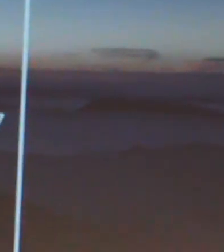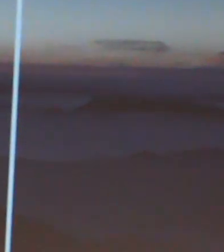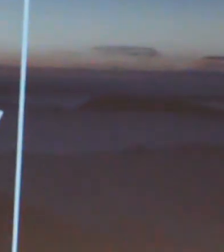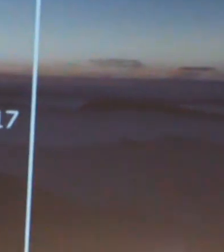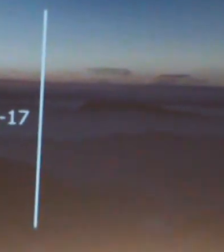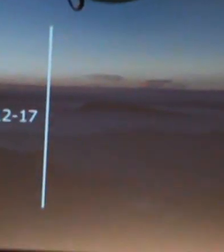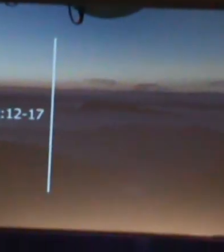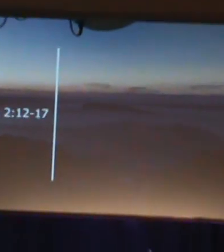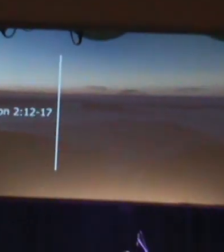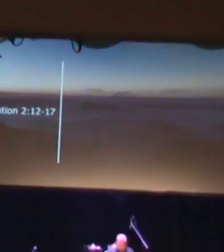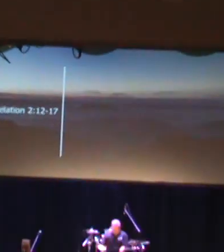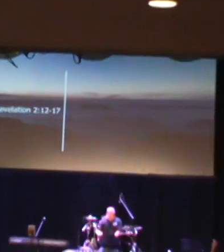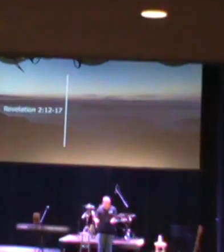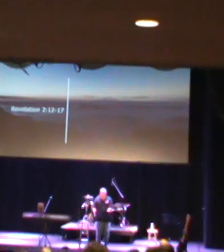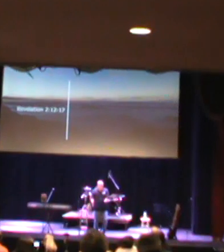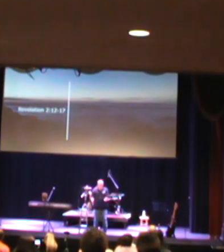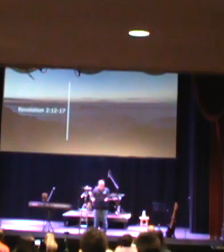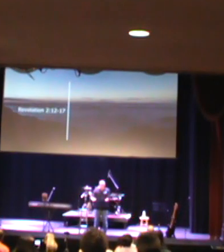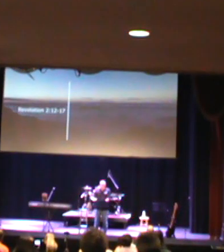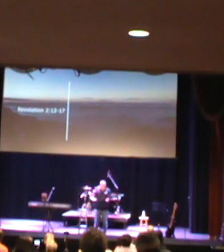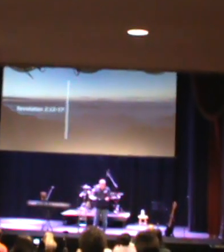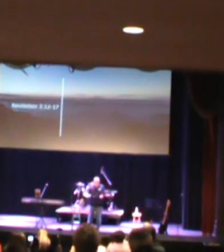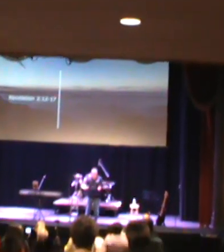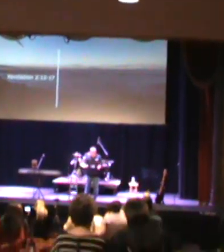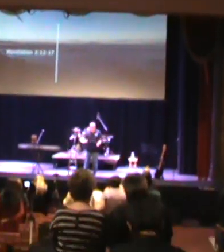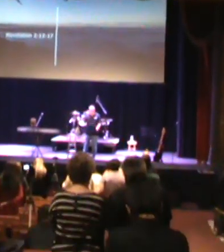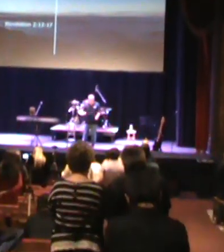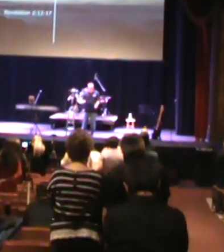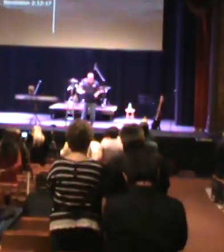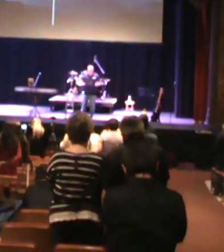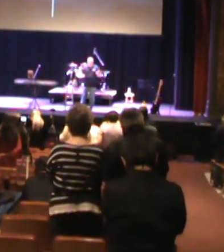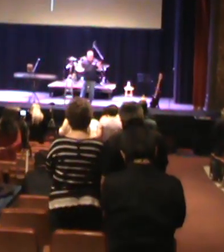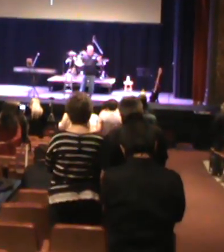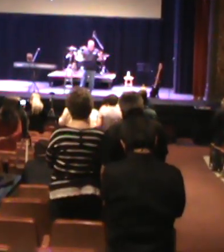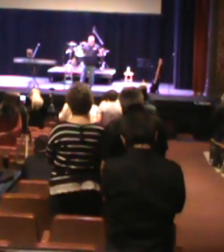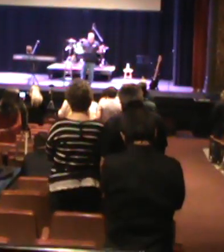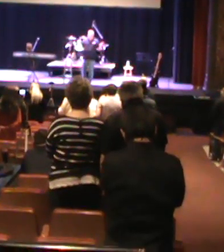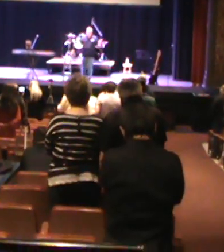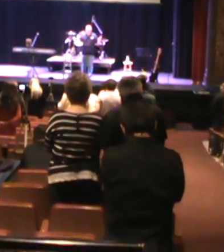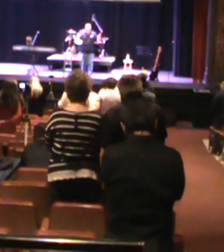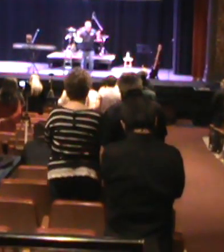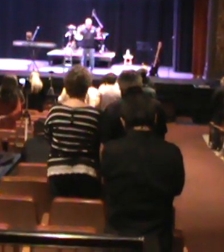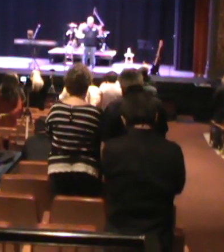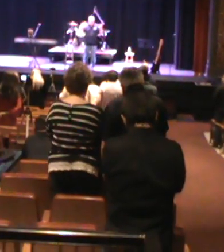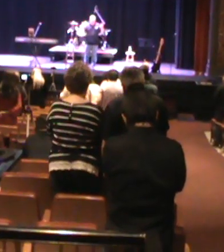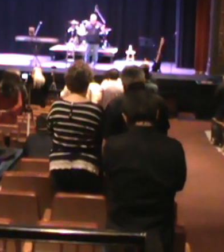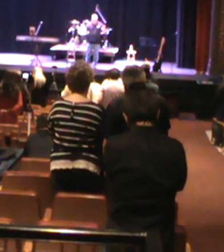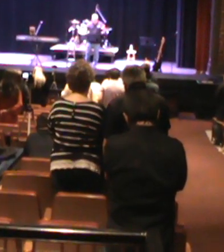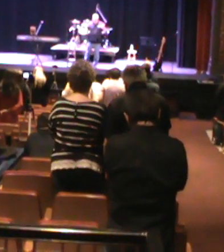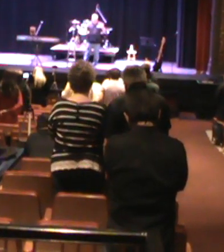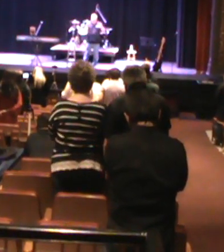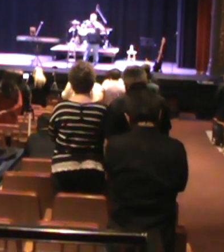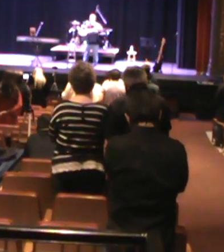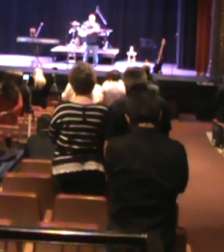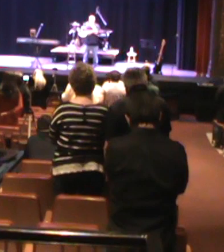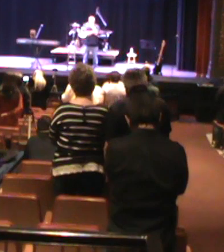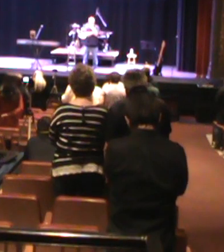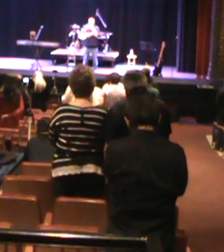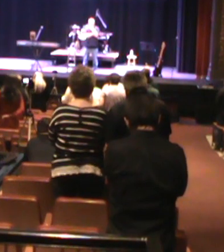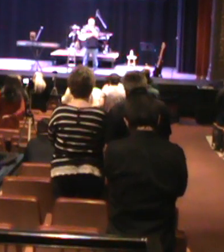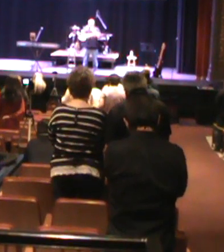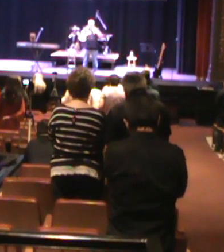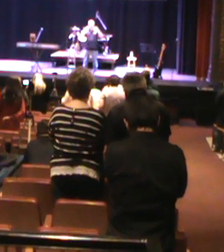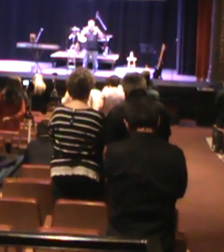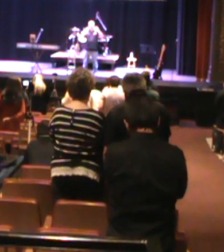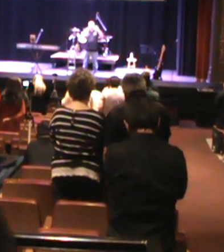you for today. I thank you for being able to be here today to preach your word. I thank you for the house of just believers that are here today to